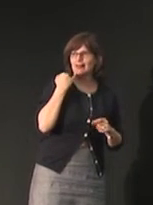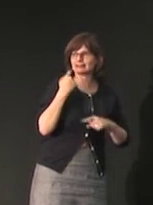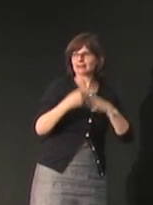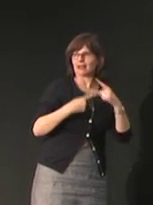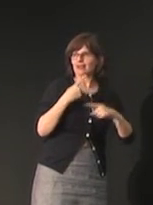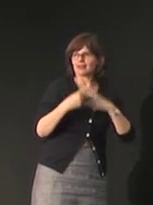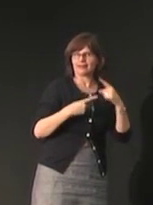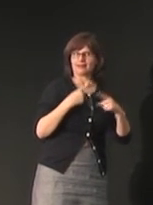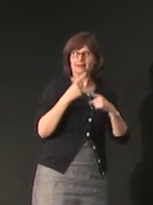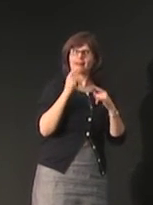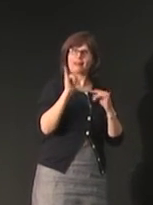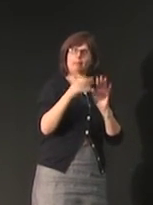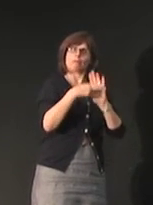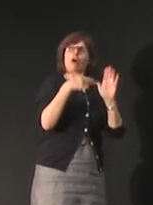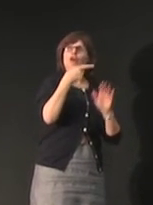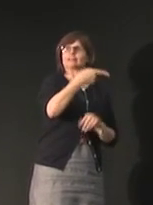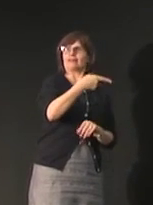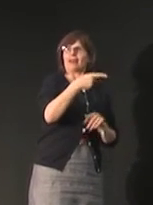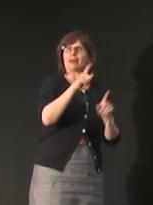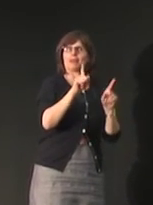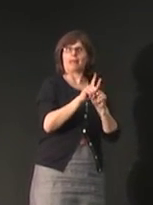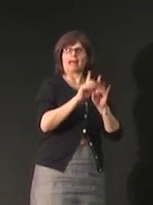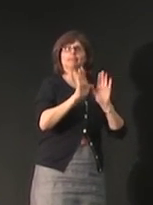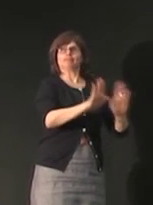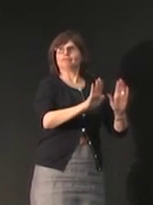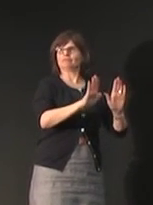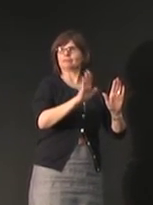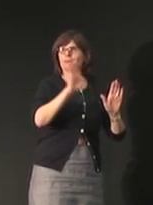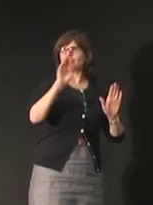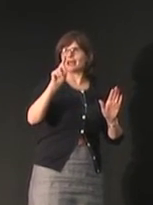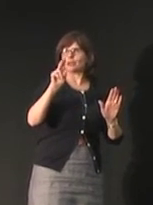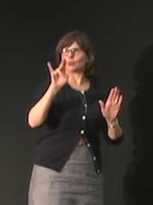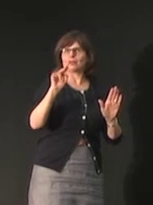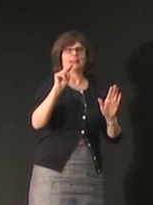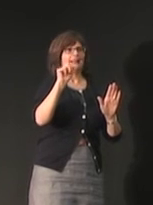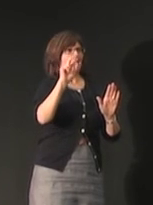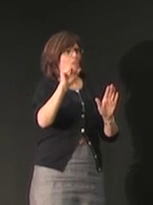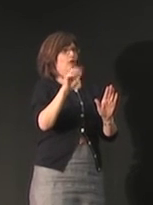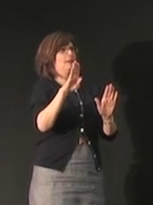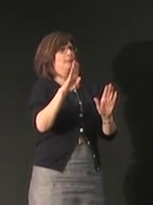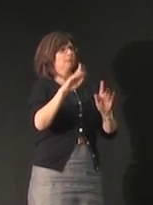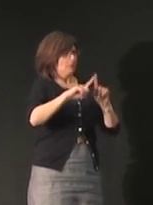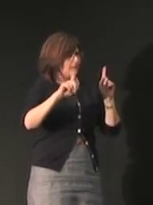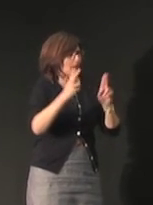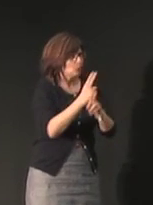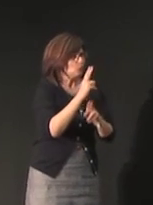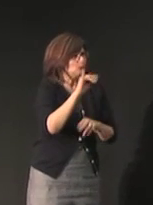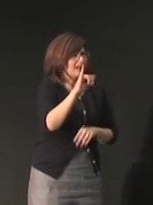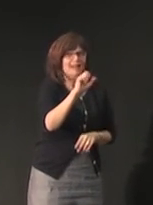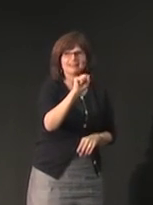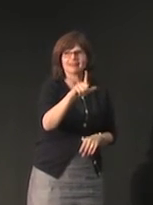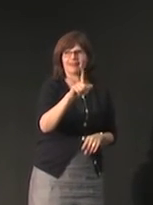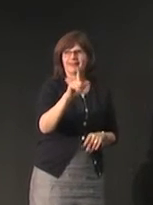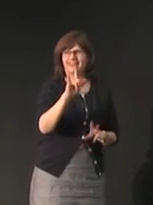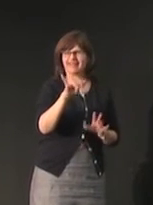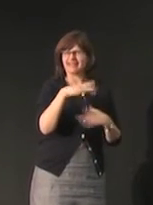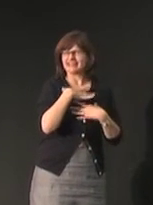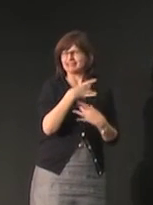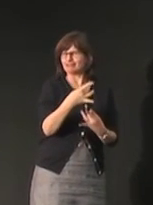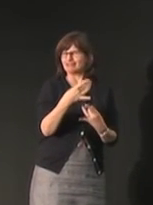accent they had a different accent that marked them as medieval Arabs even though they were using